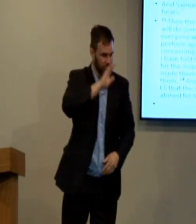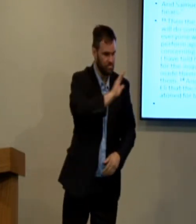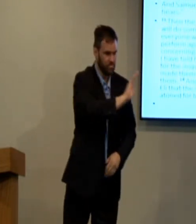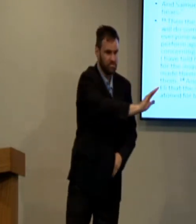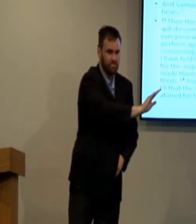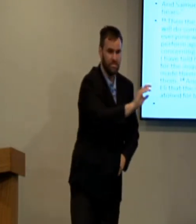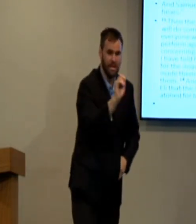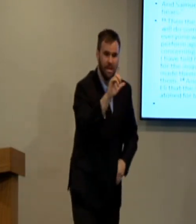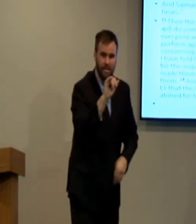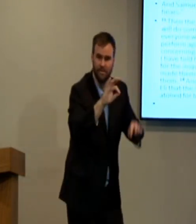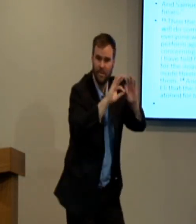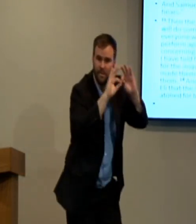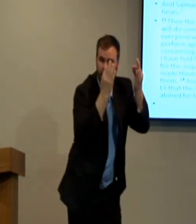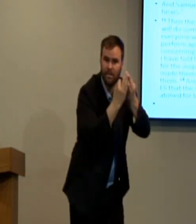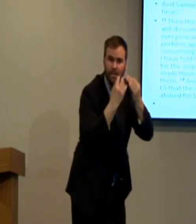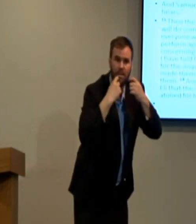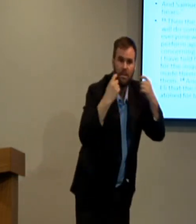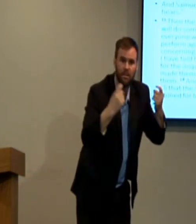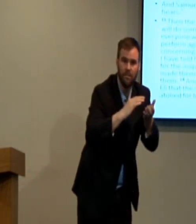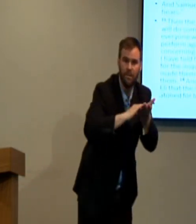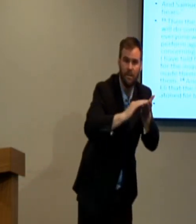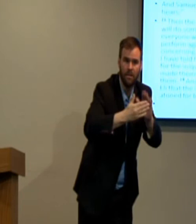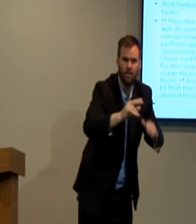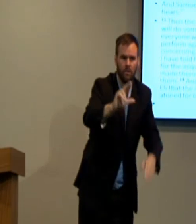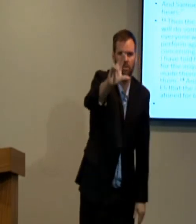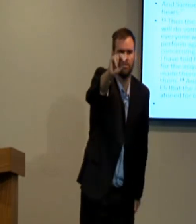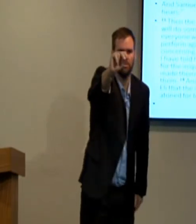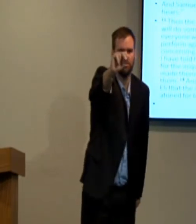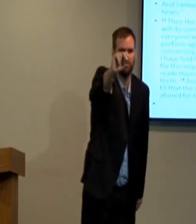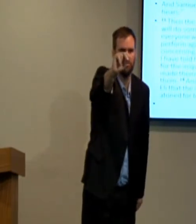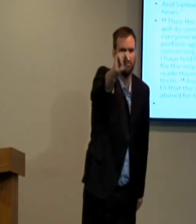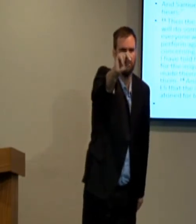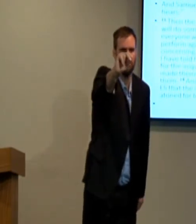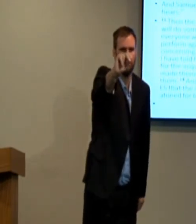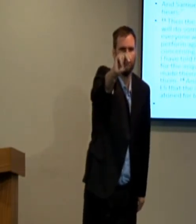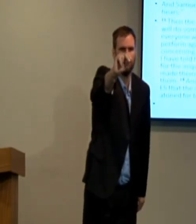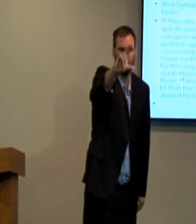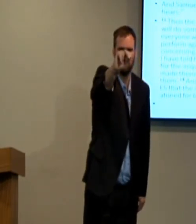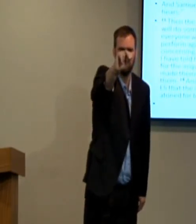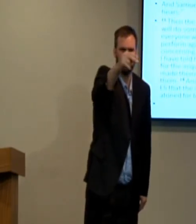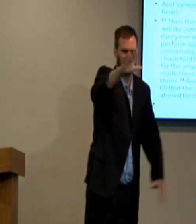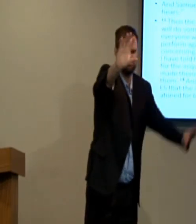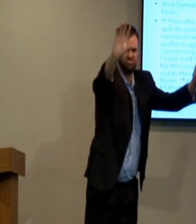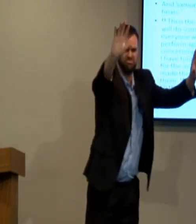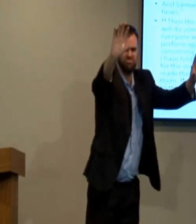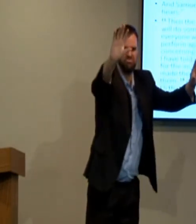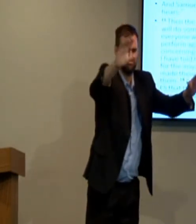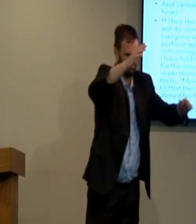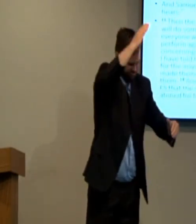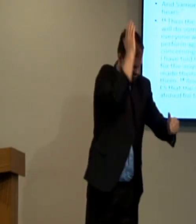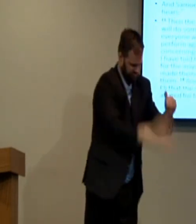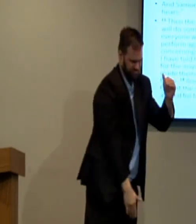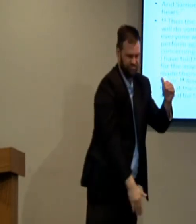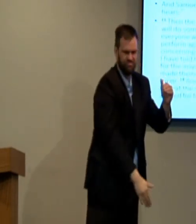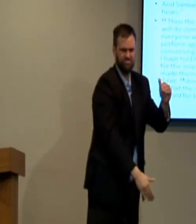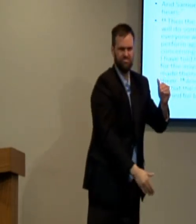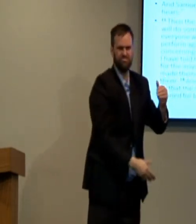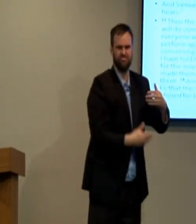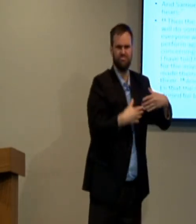him to you. He said, Eli, your family, your wickedness will not be forgiven. You were cut